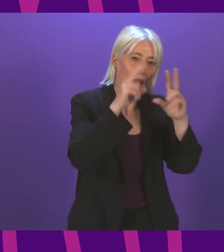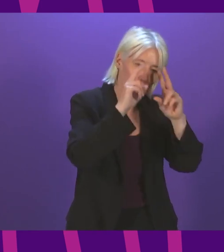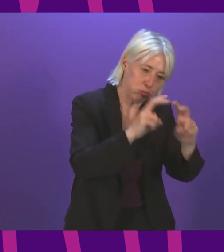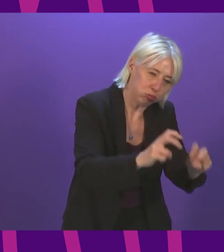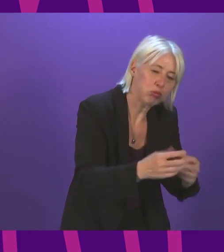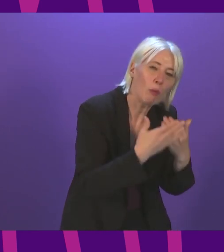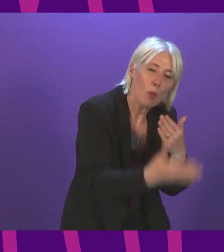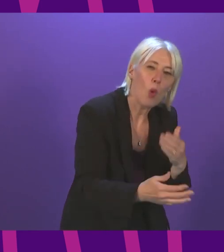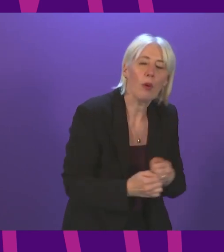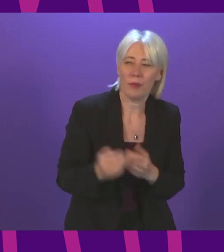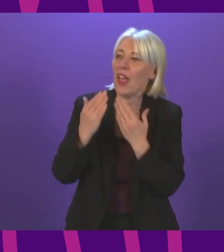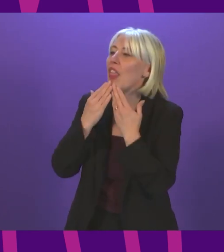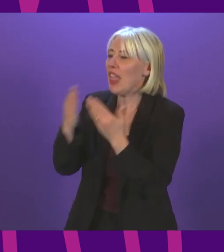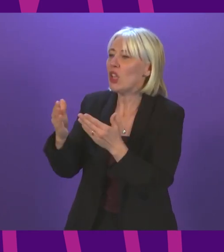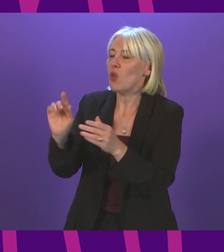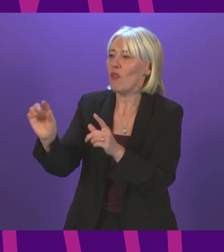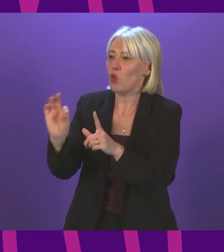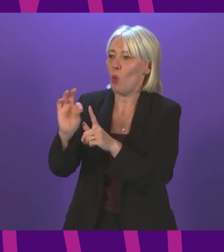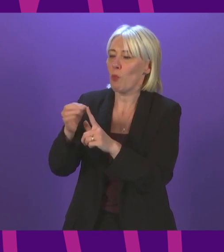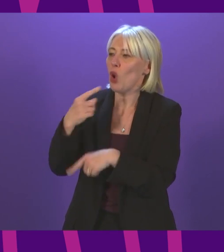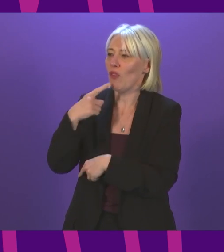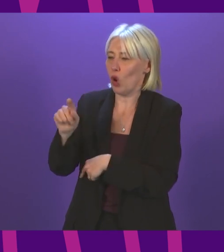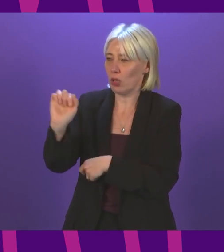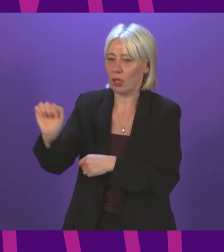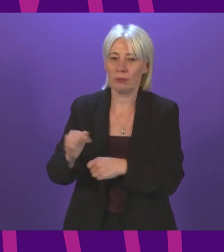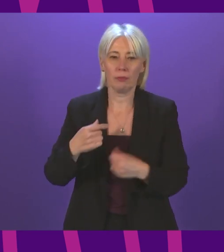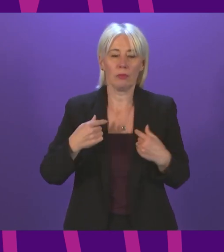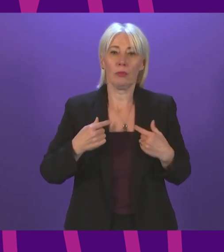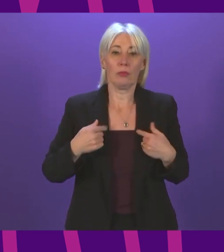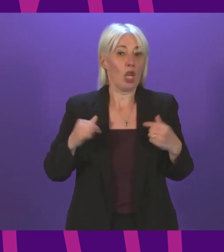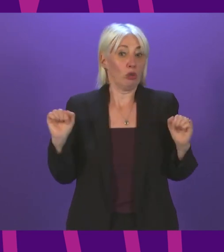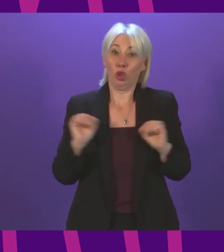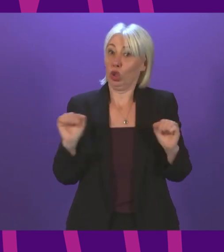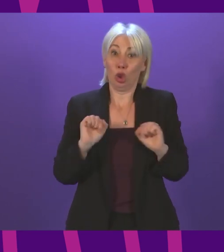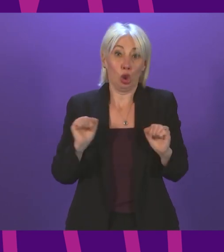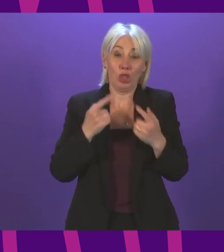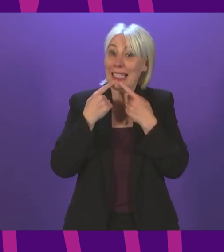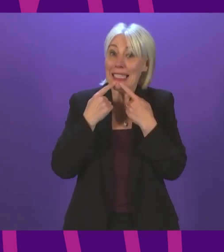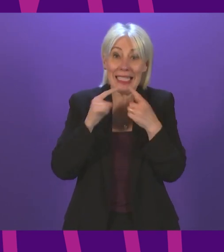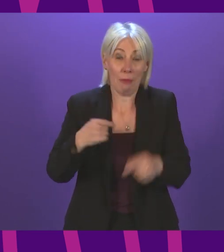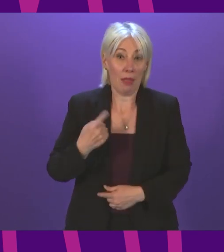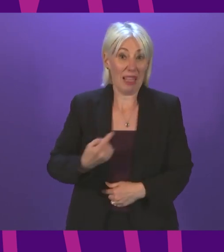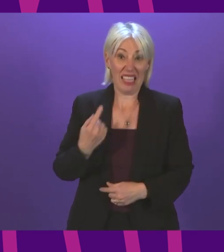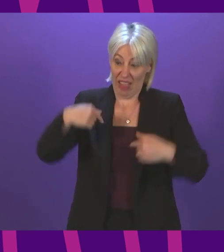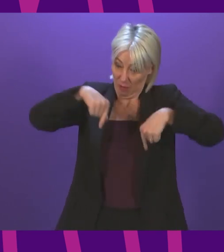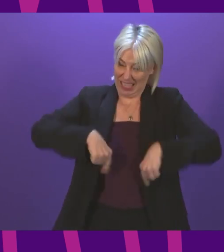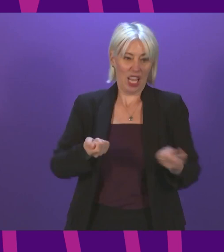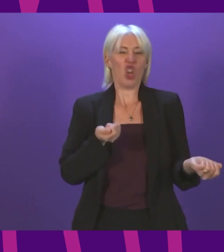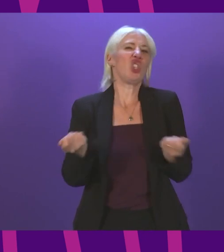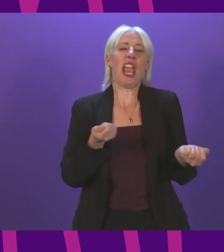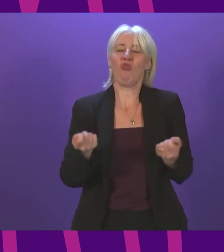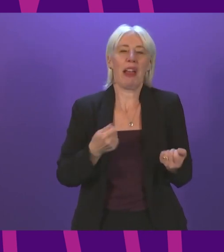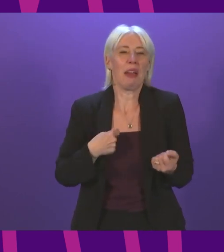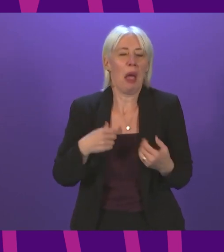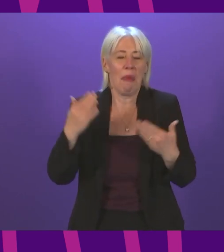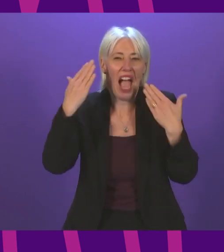Mr Kerr for his point of order. I have yet to see the statement myself I have been chairing in the Parliament, but I am aware